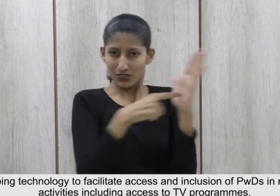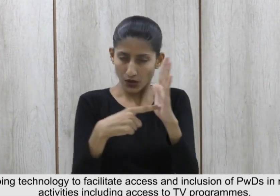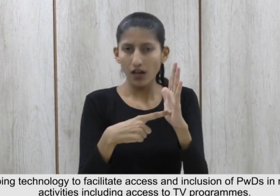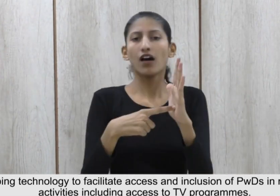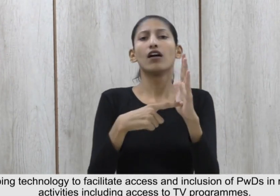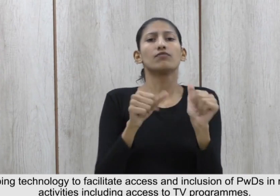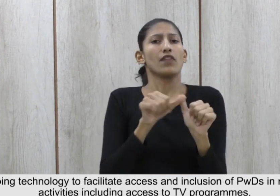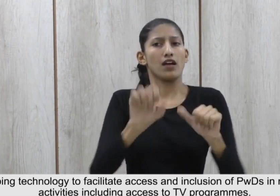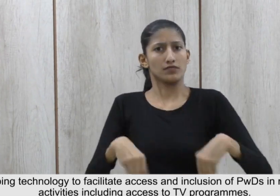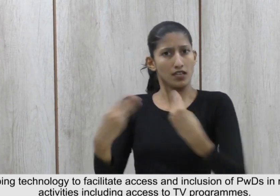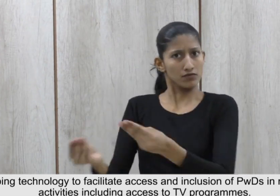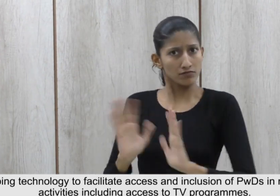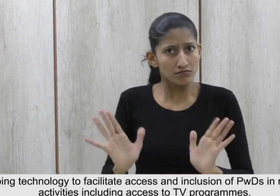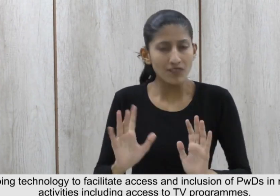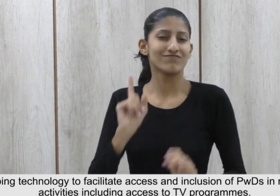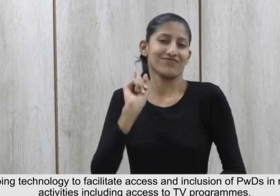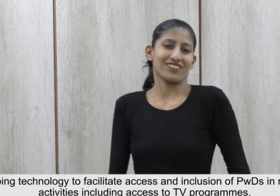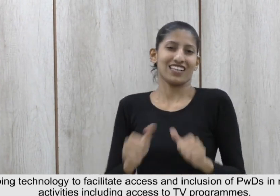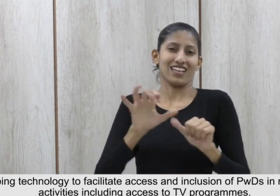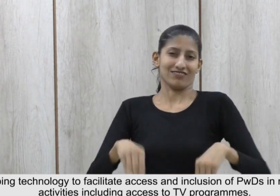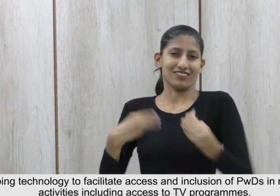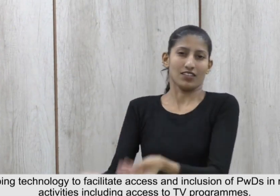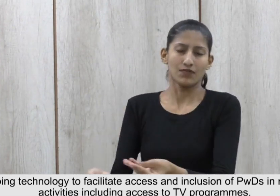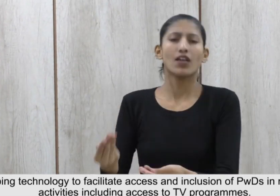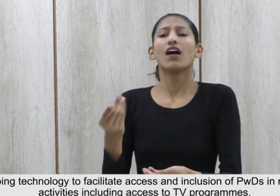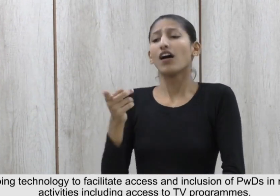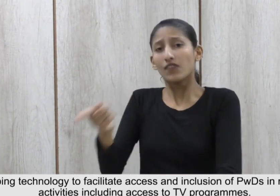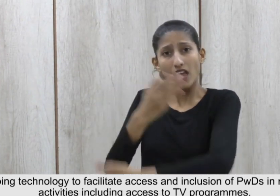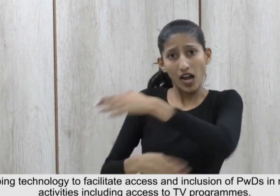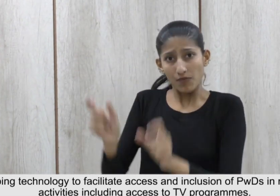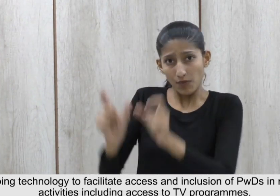In recreational activities including access to TV programs.